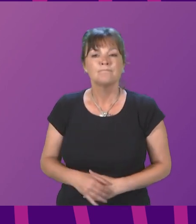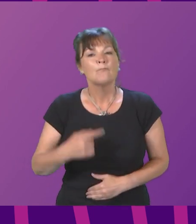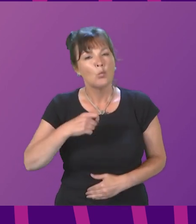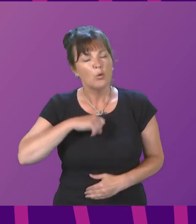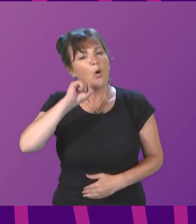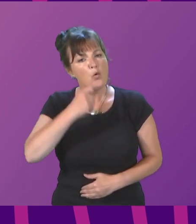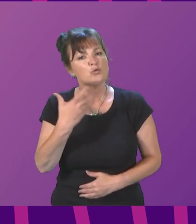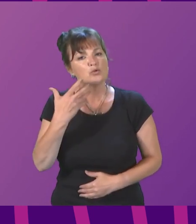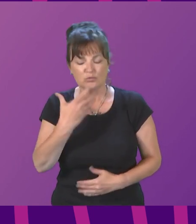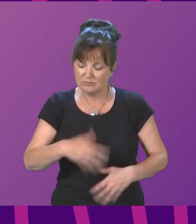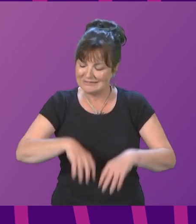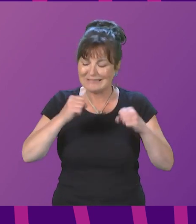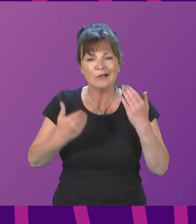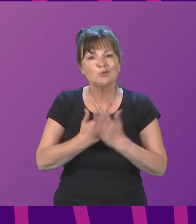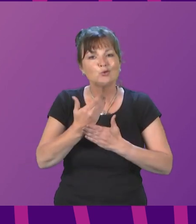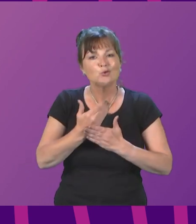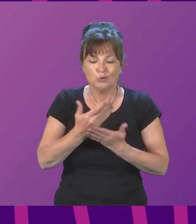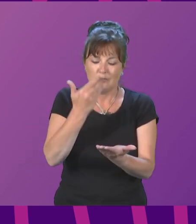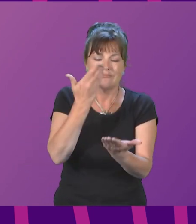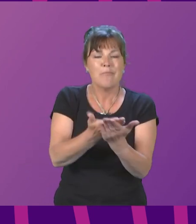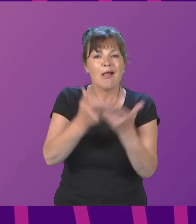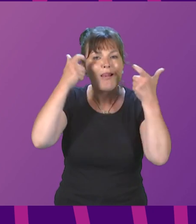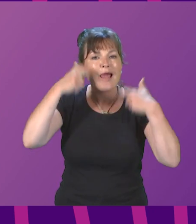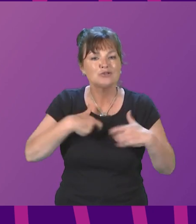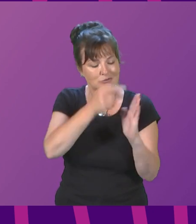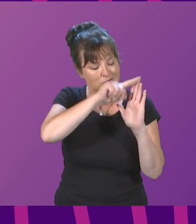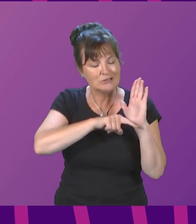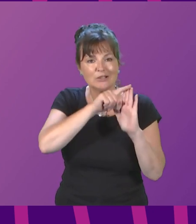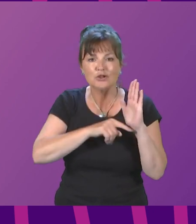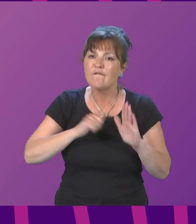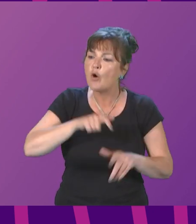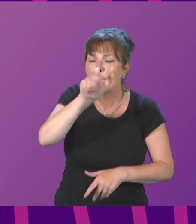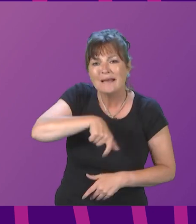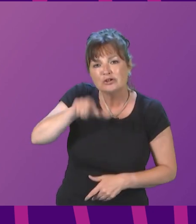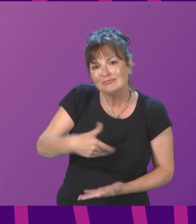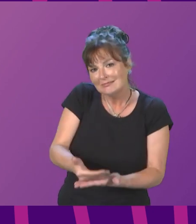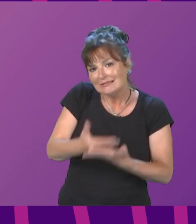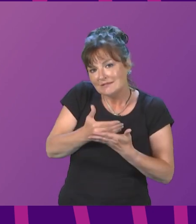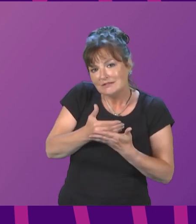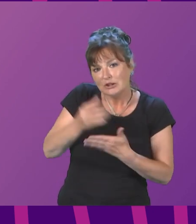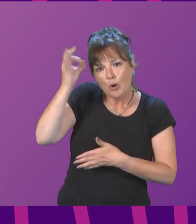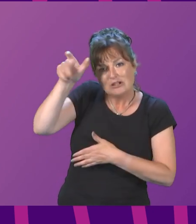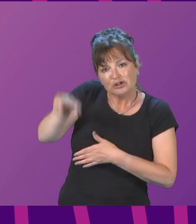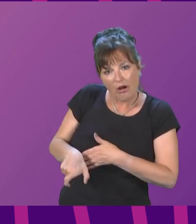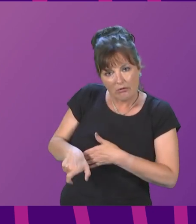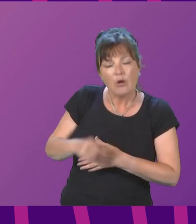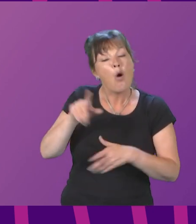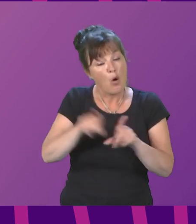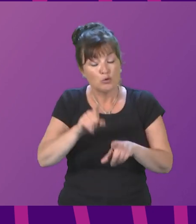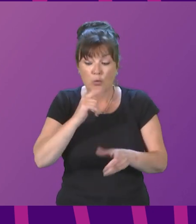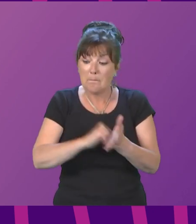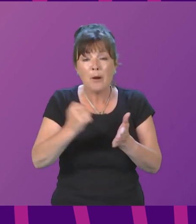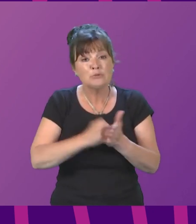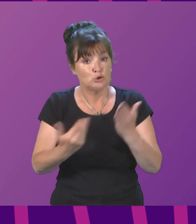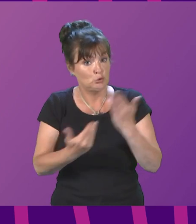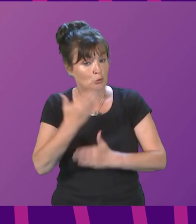patient safety commissioner to help improve safety and amplify the voice of patients. And we will publish a new mental health and wellbeing